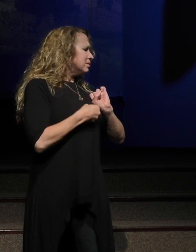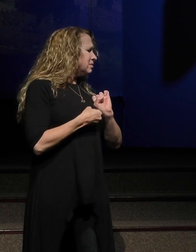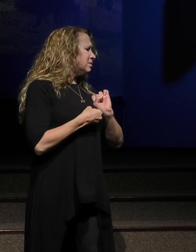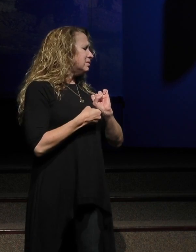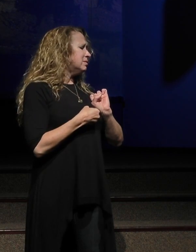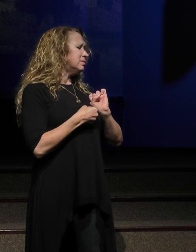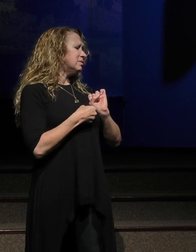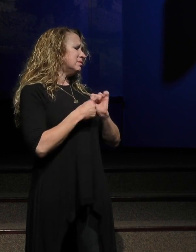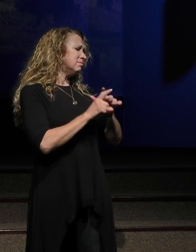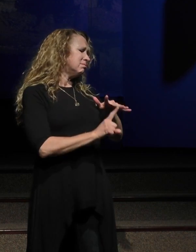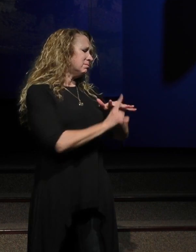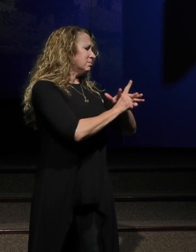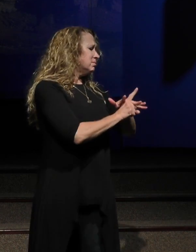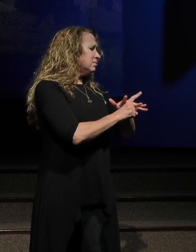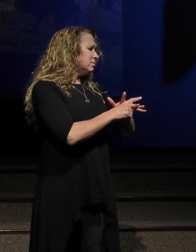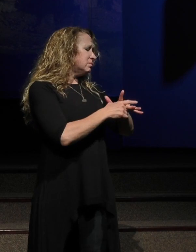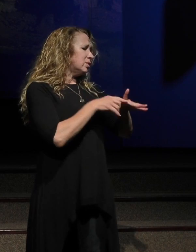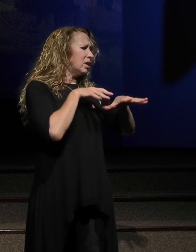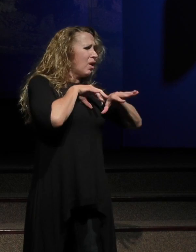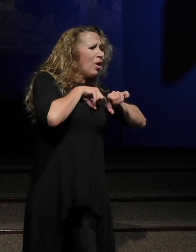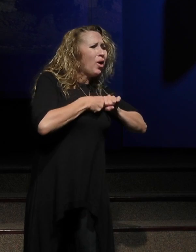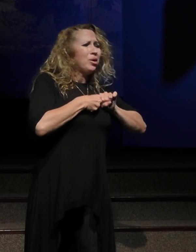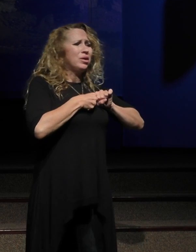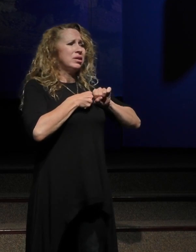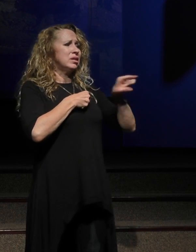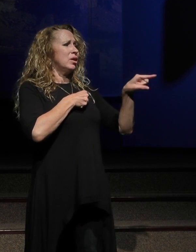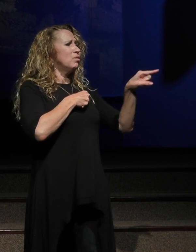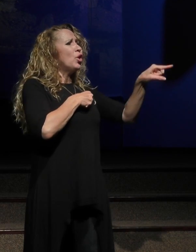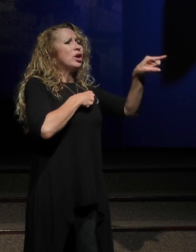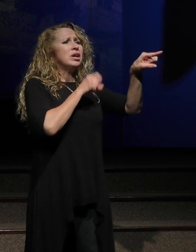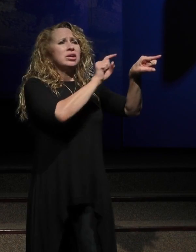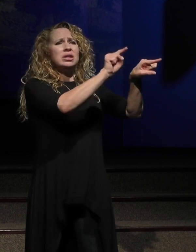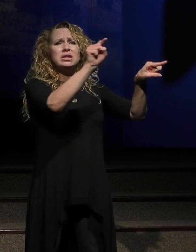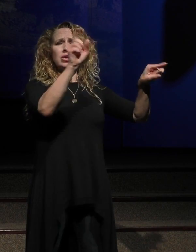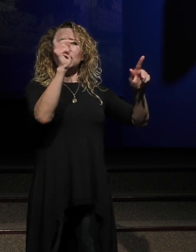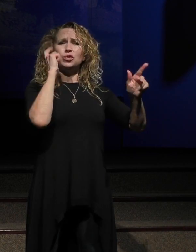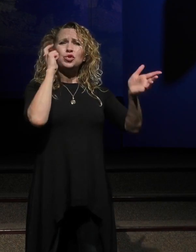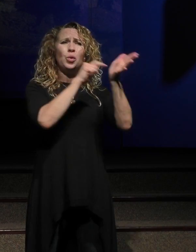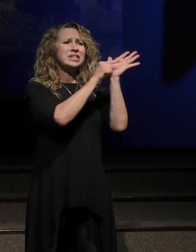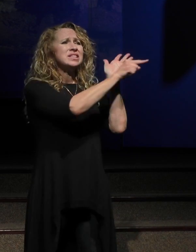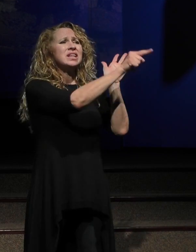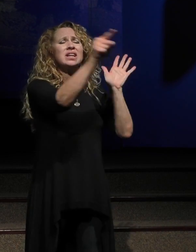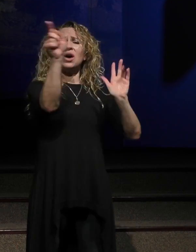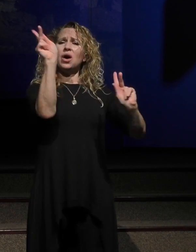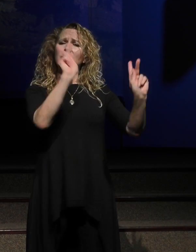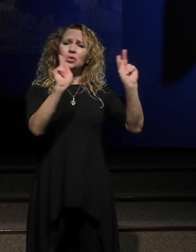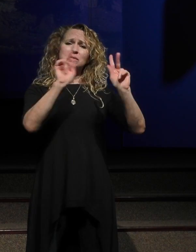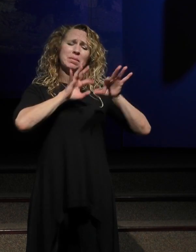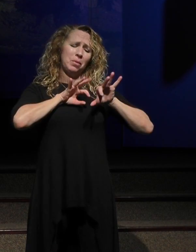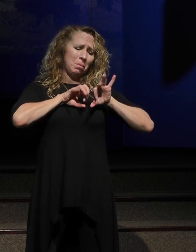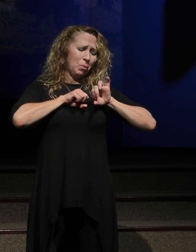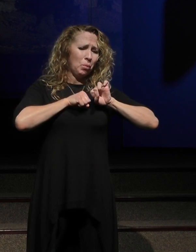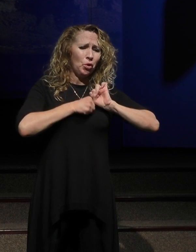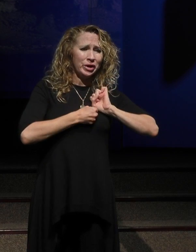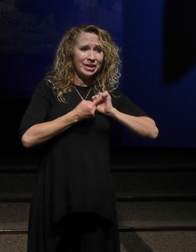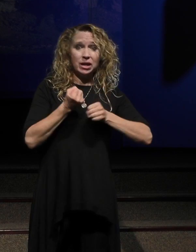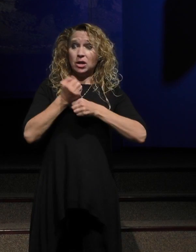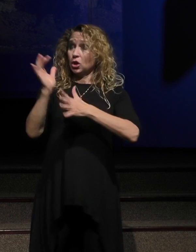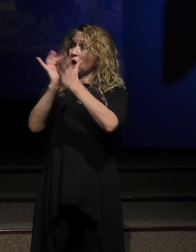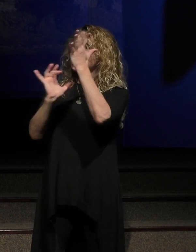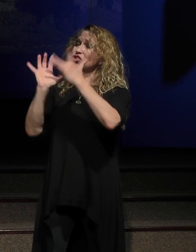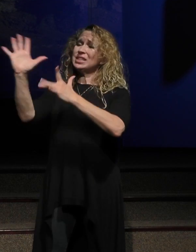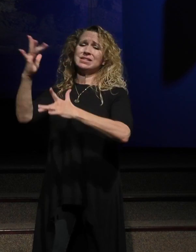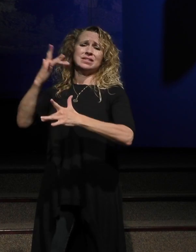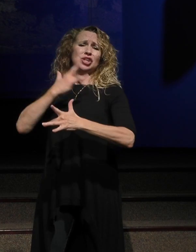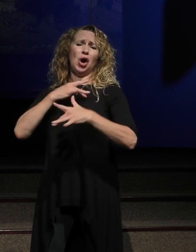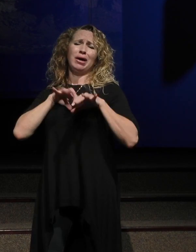And his heart broke for those people that were grieving and mourning the pain that they were experiencing. That pain broke the heart of Jesus.